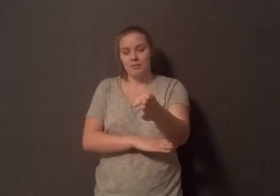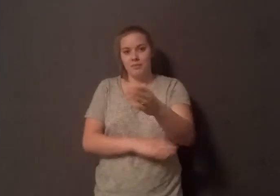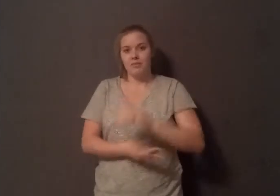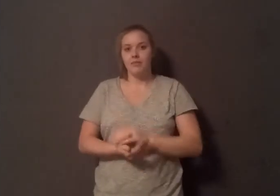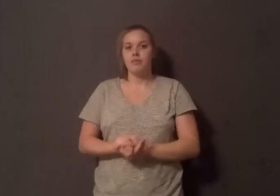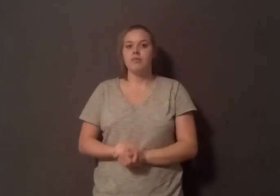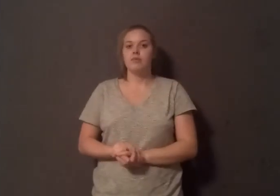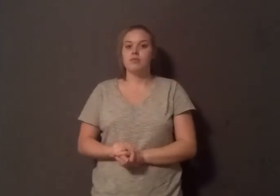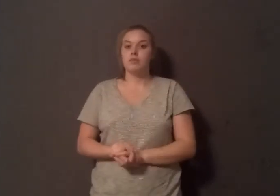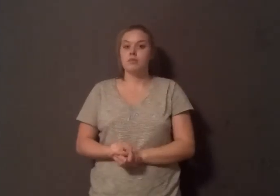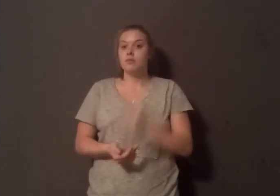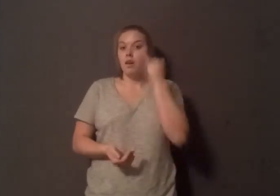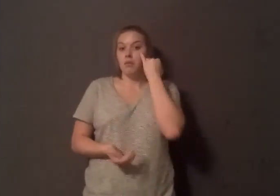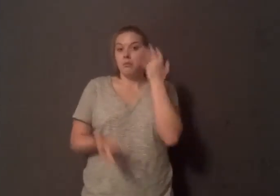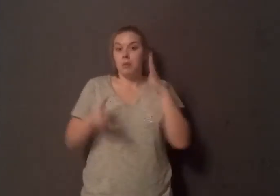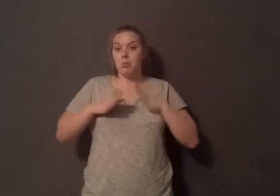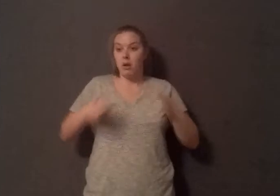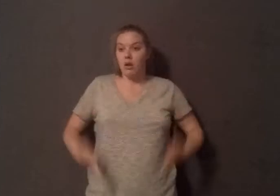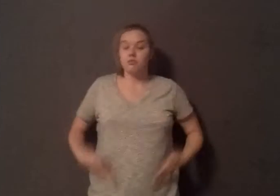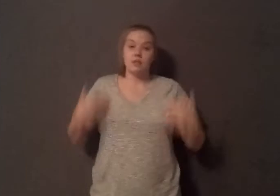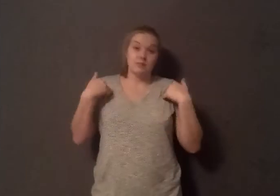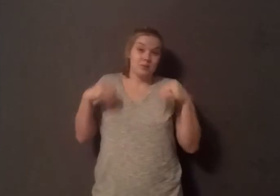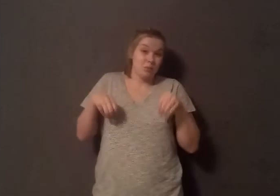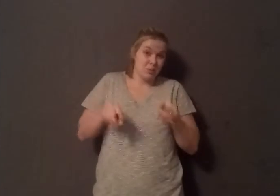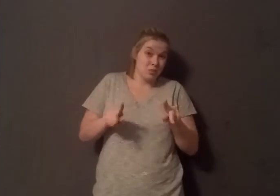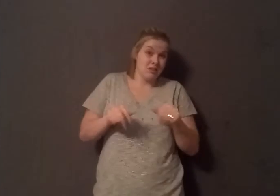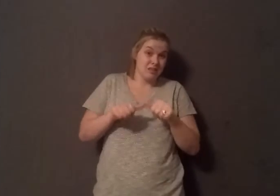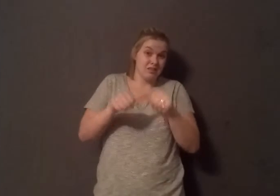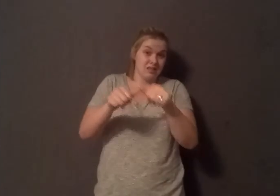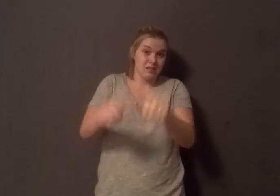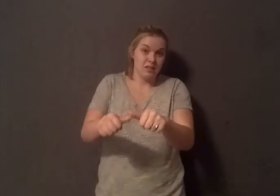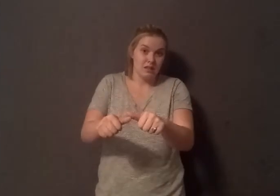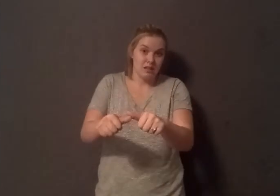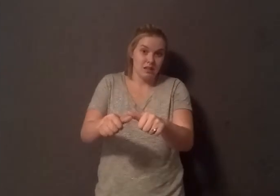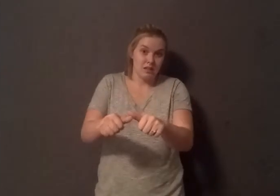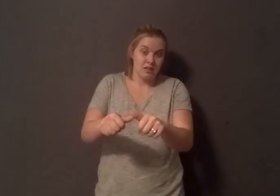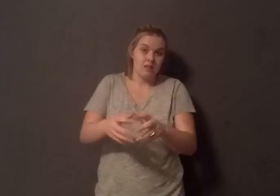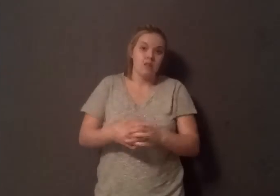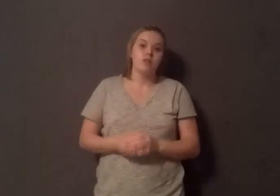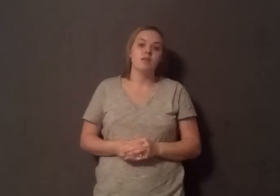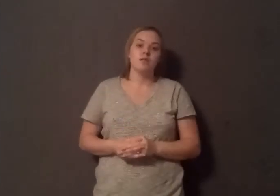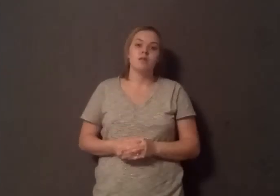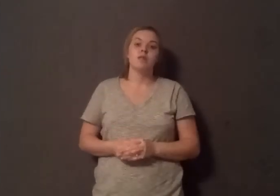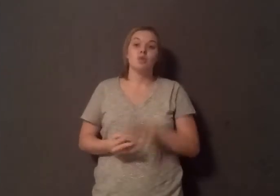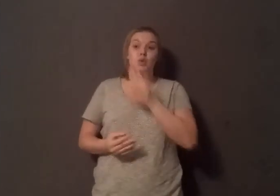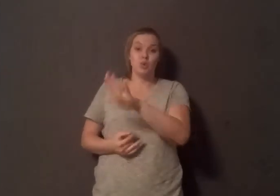it doesn't mean it's going to necessarily manifest. And what determines whether it manifests or not may be those epigenetic variables, the things that you can control, the environmental